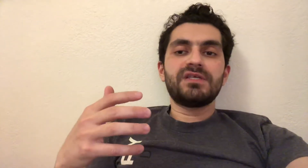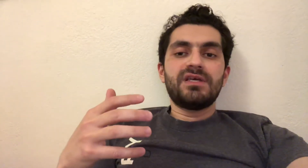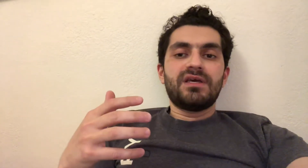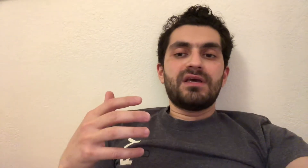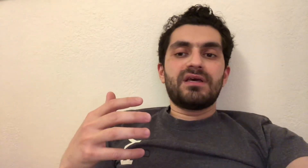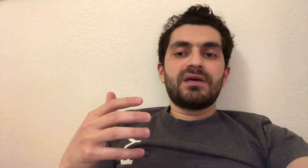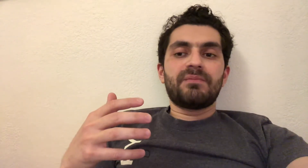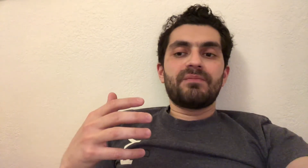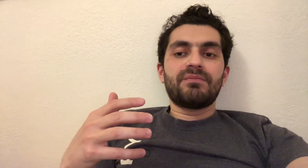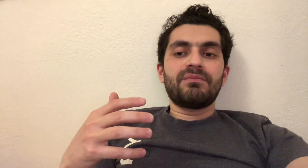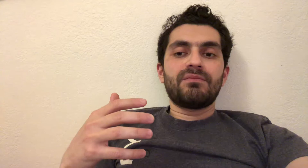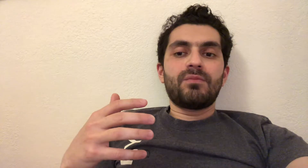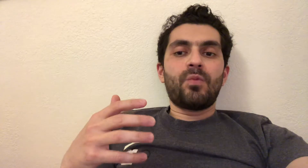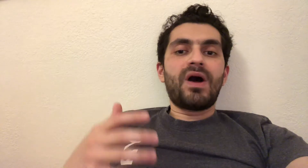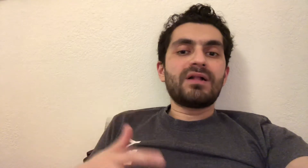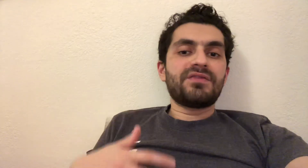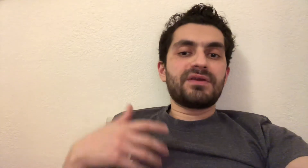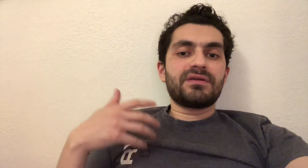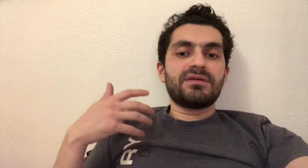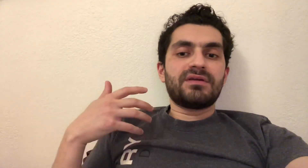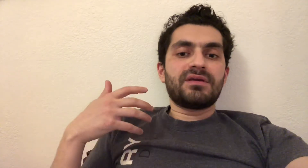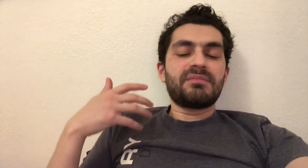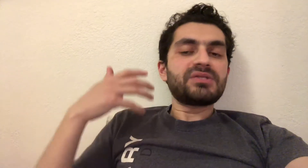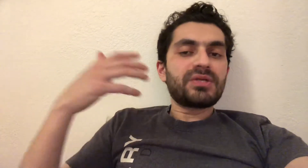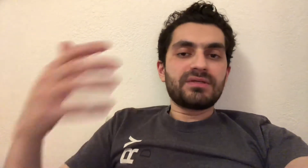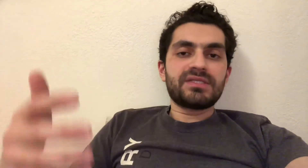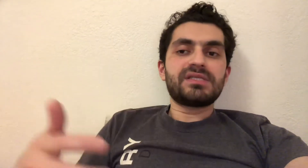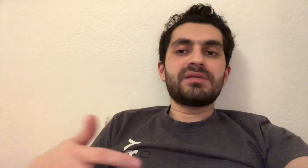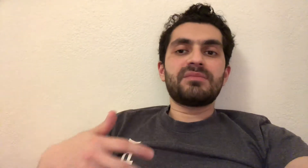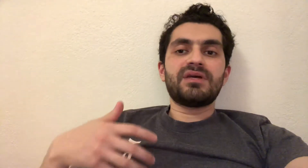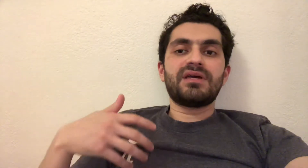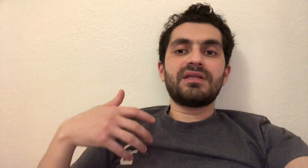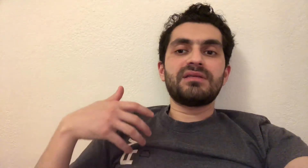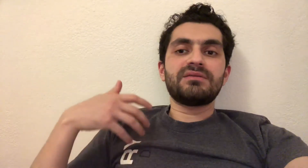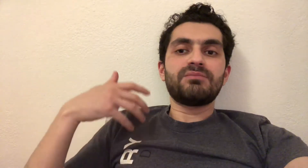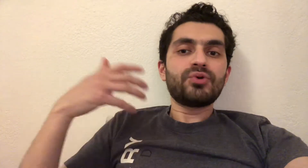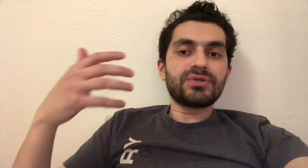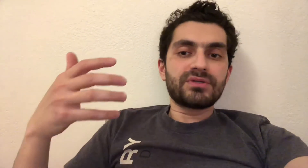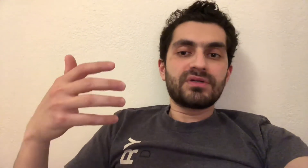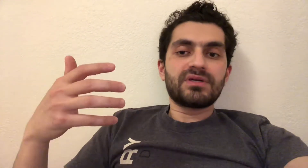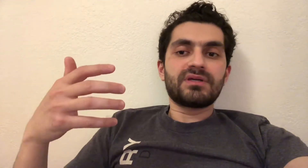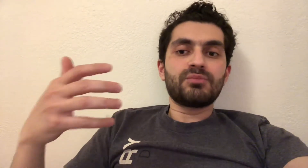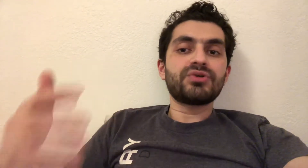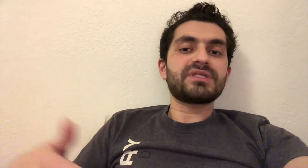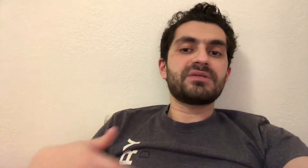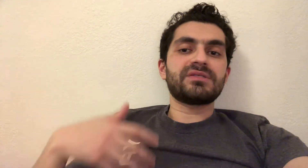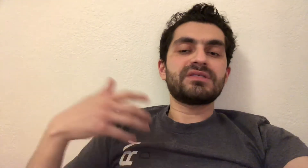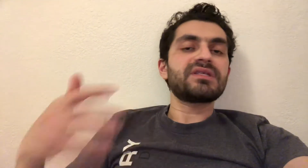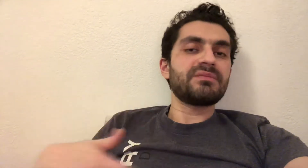while their muscular system and their motor skills are still